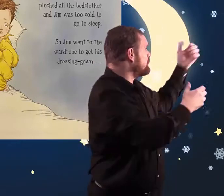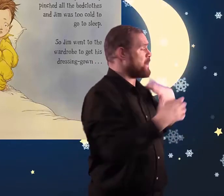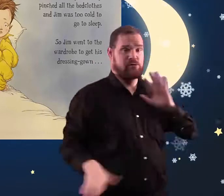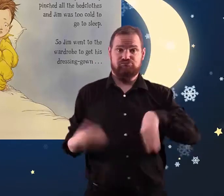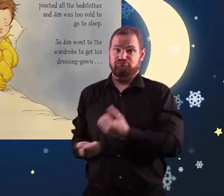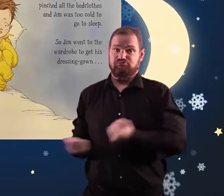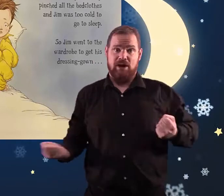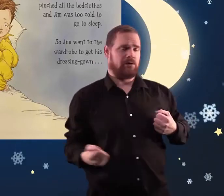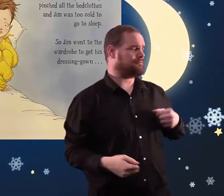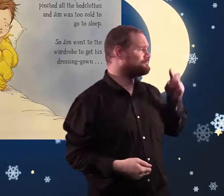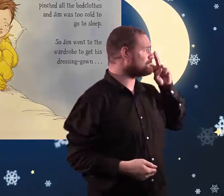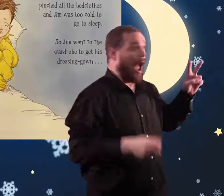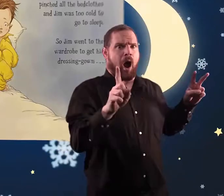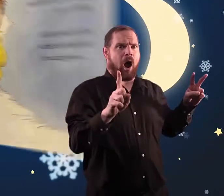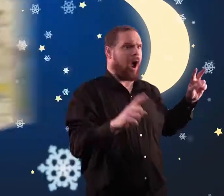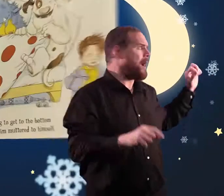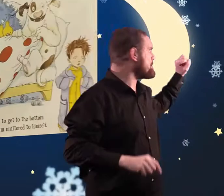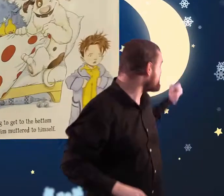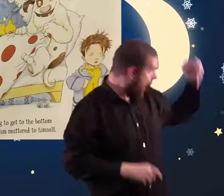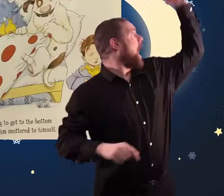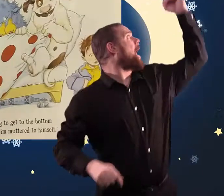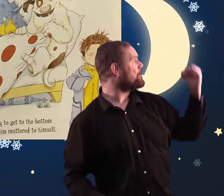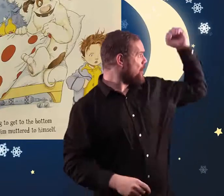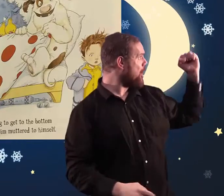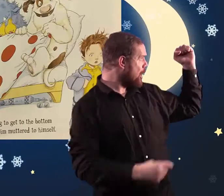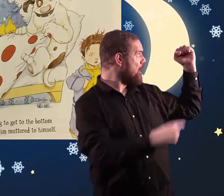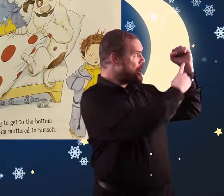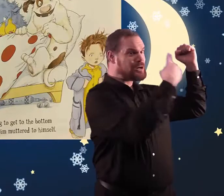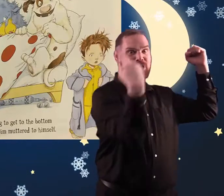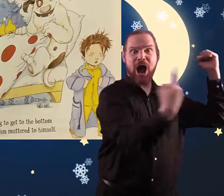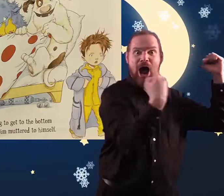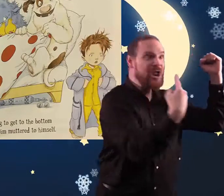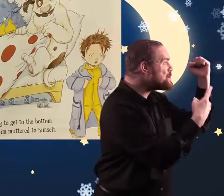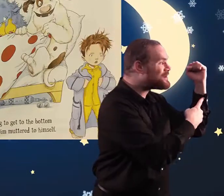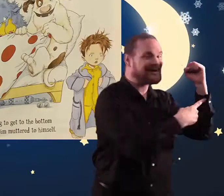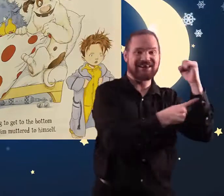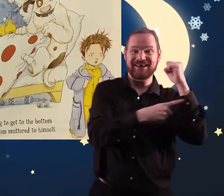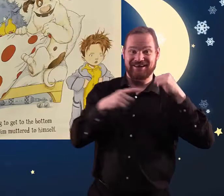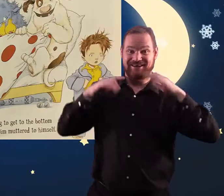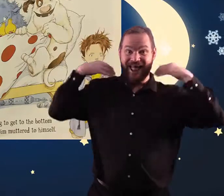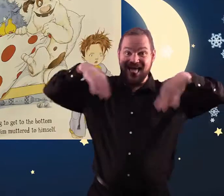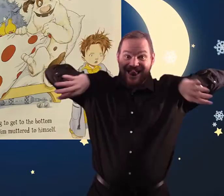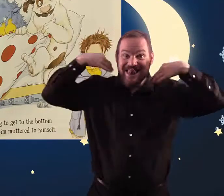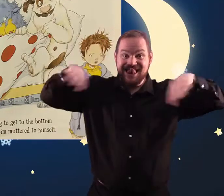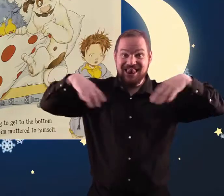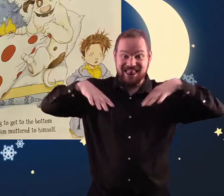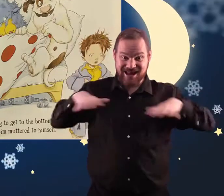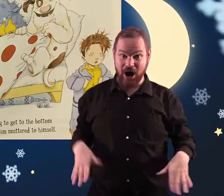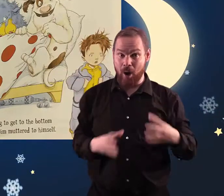was too cold to go to sleep. So Jim went to his wardrobe to get his dressing gown. But when he